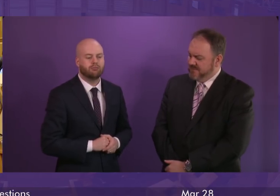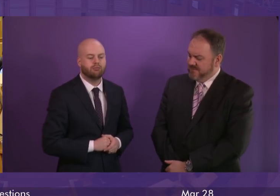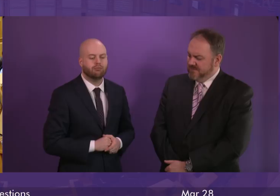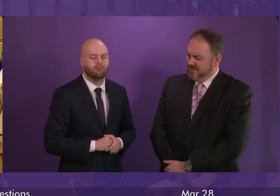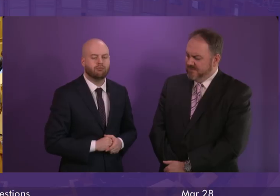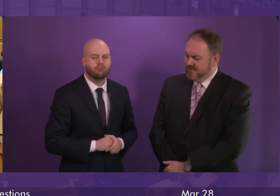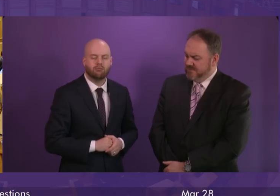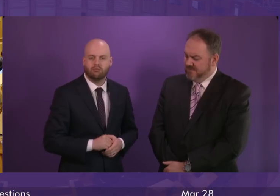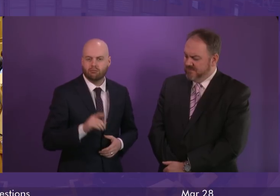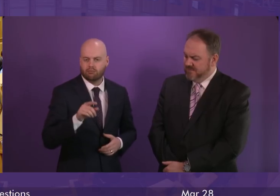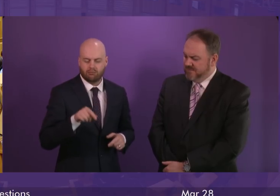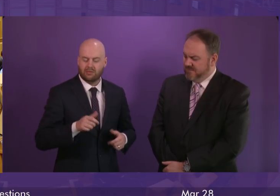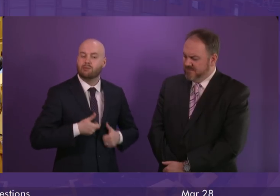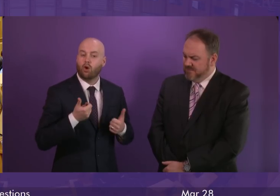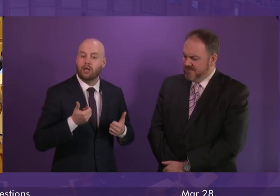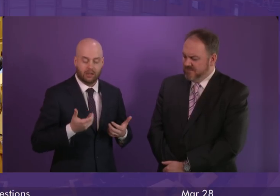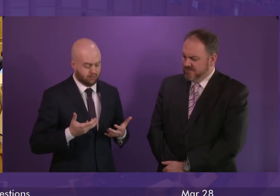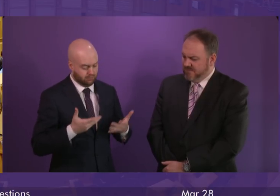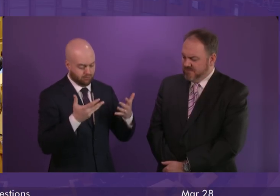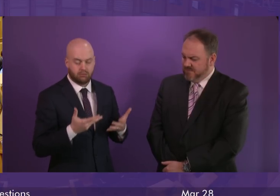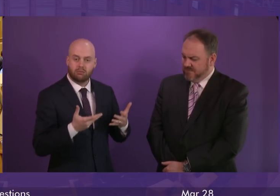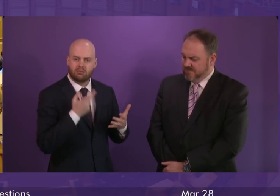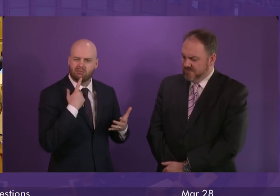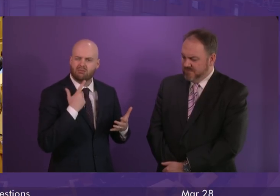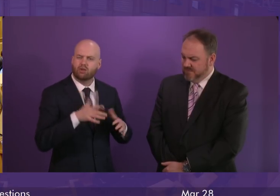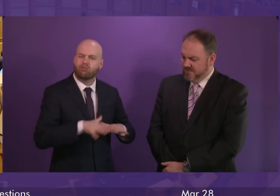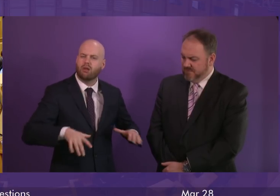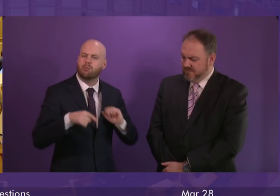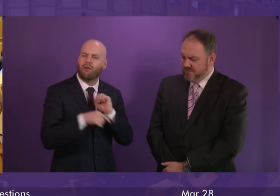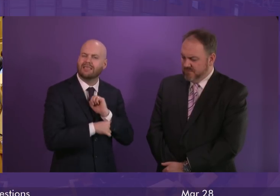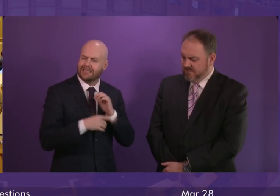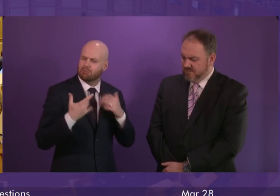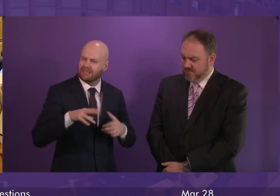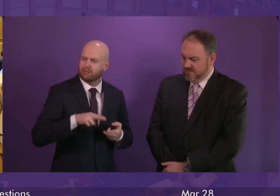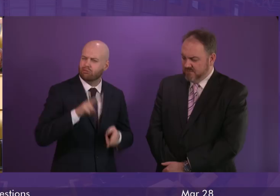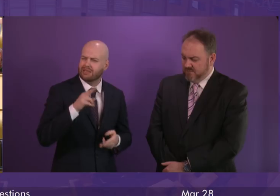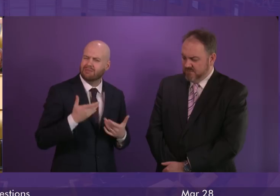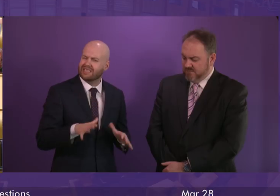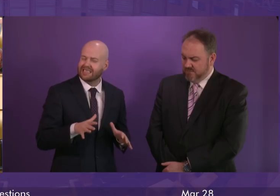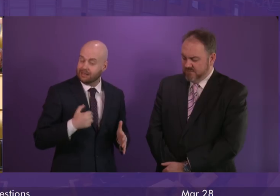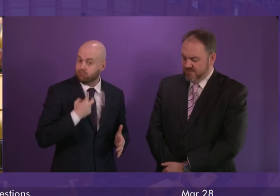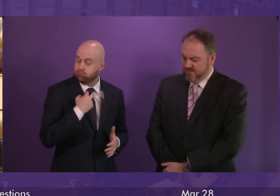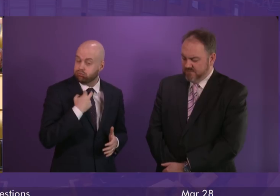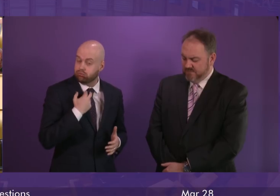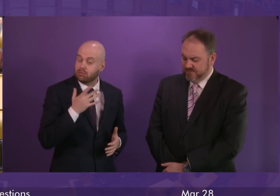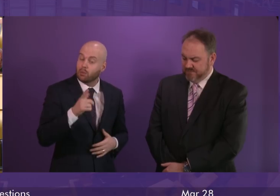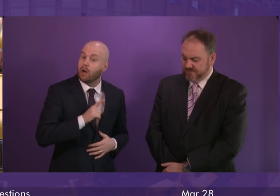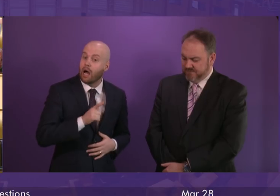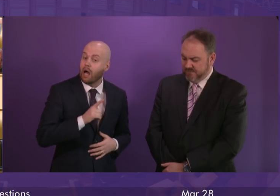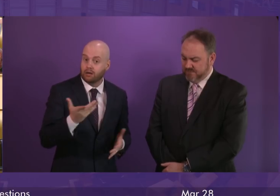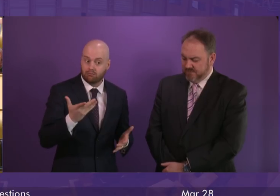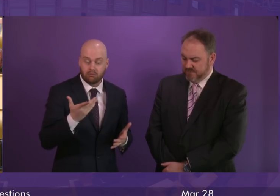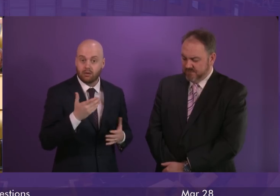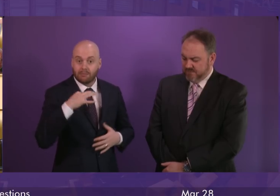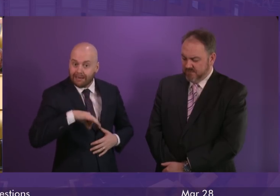if we look at the figures this morning has increased and I think that is deeply regrettable. we know why it's increasing because of the welfare cuts